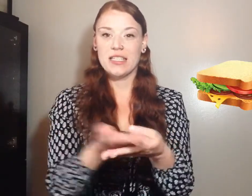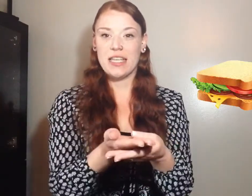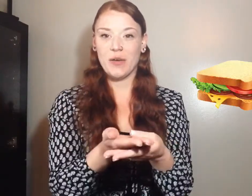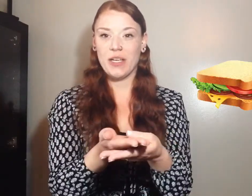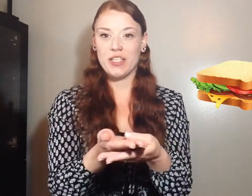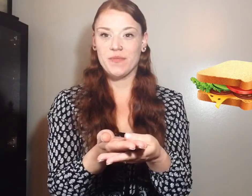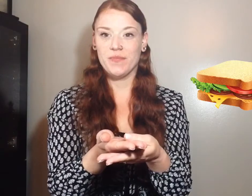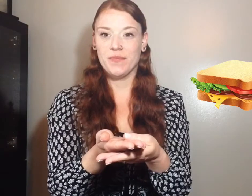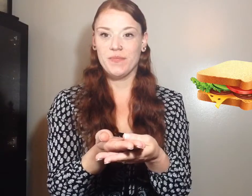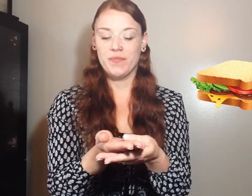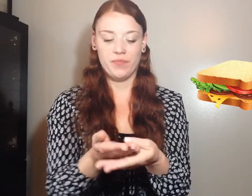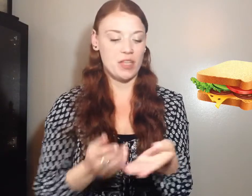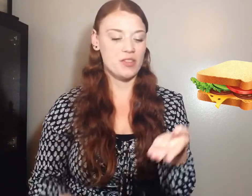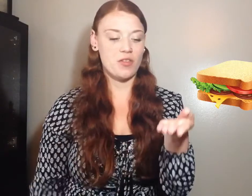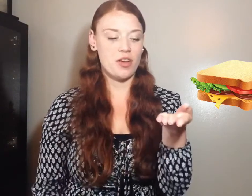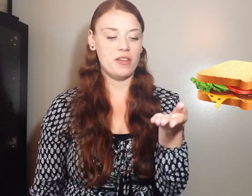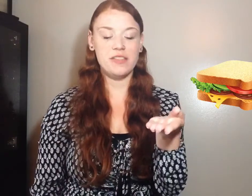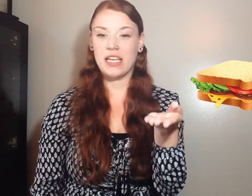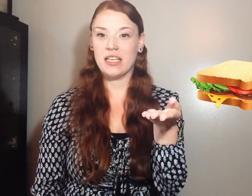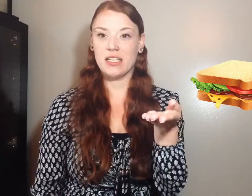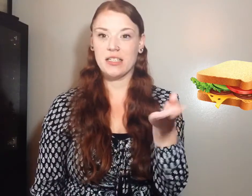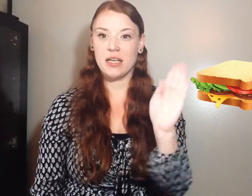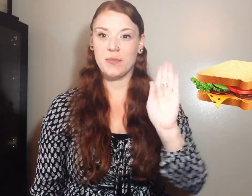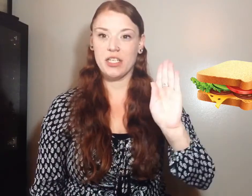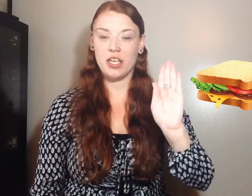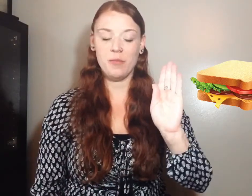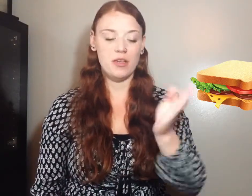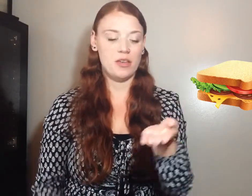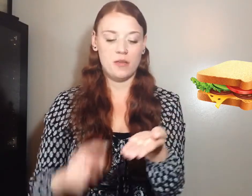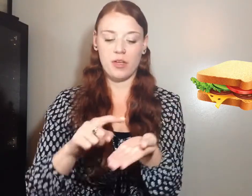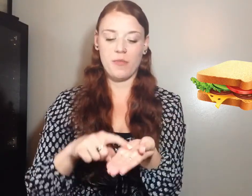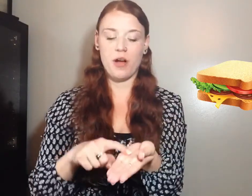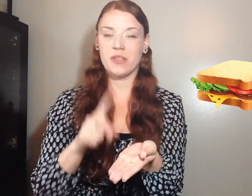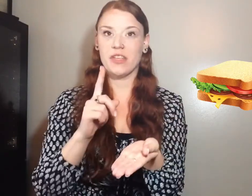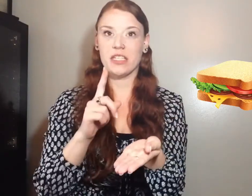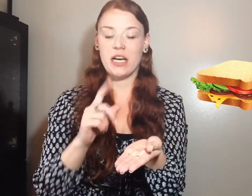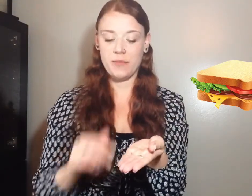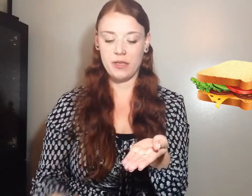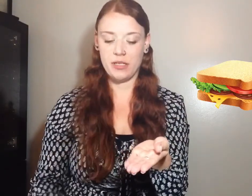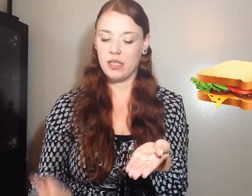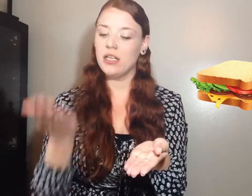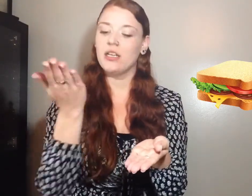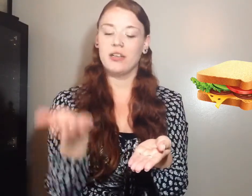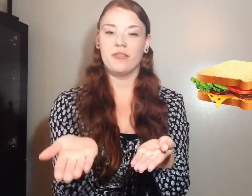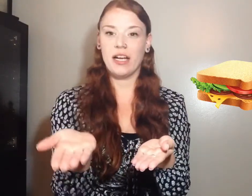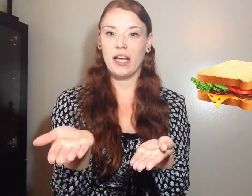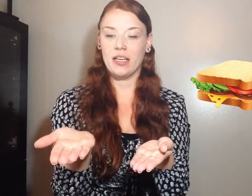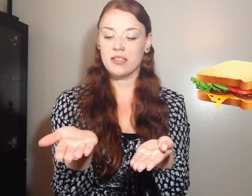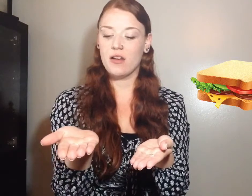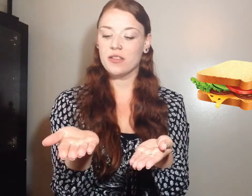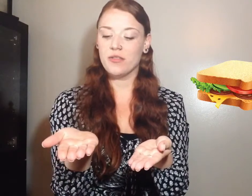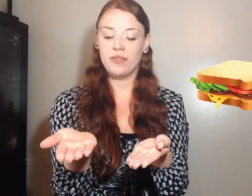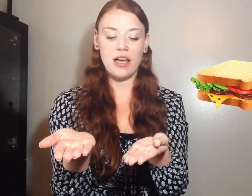Sandwich. So your left hand is a B shape but your palm is facing up. Your right hand is also flat